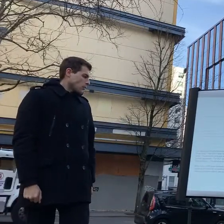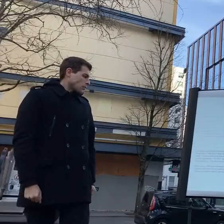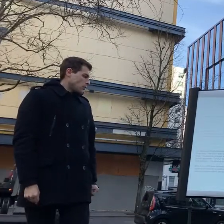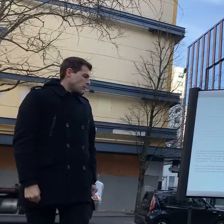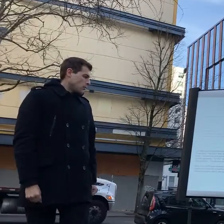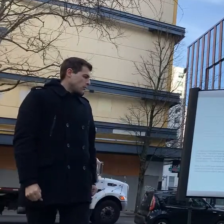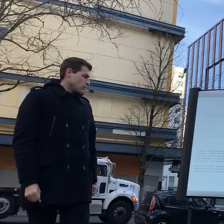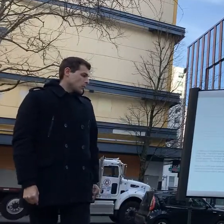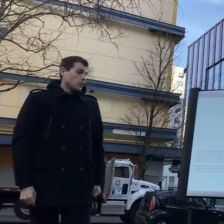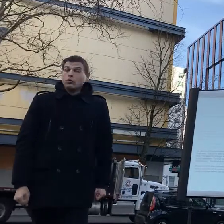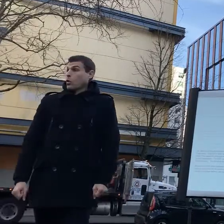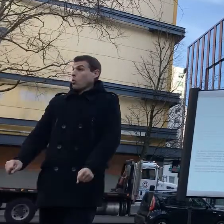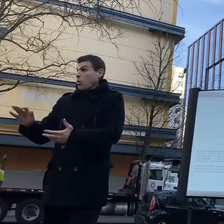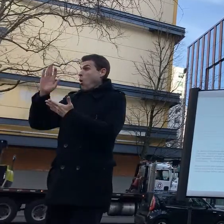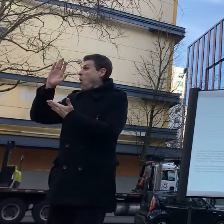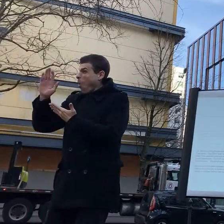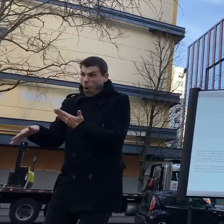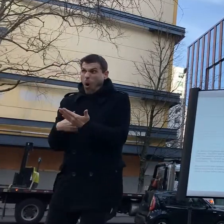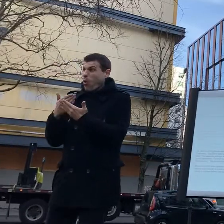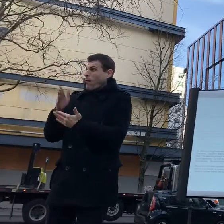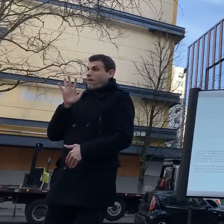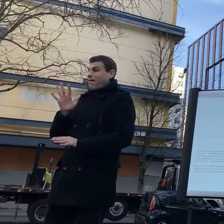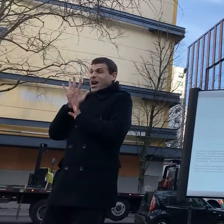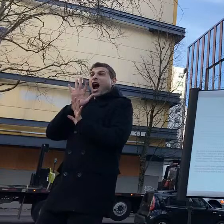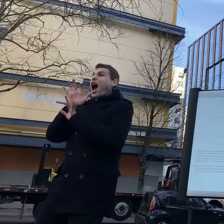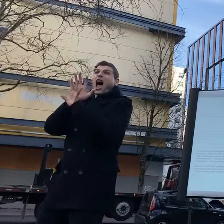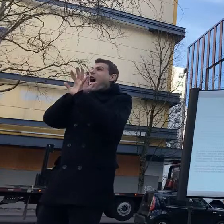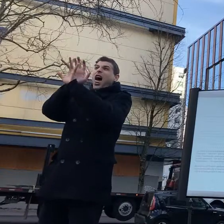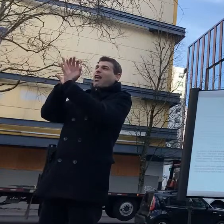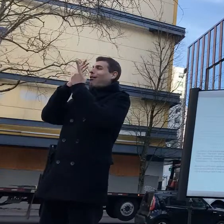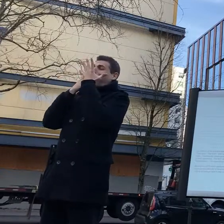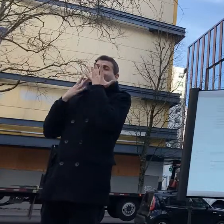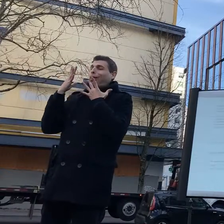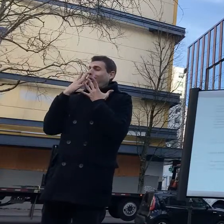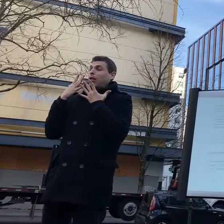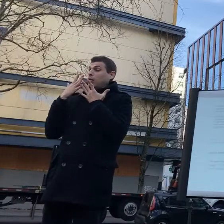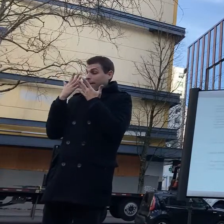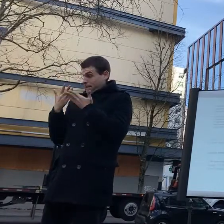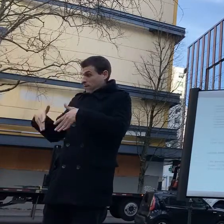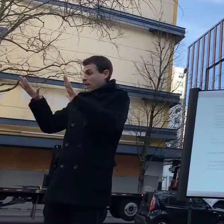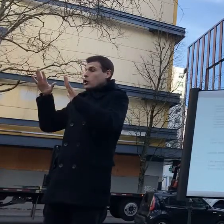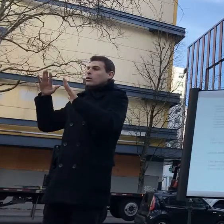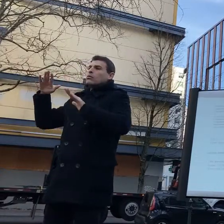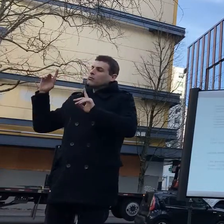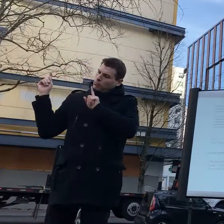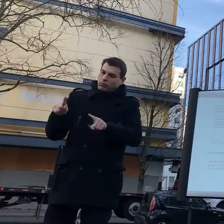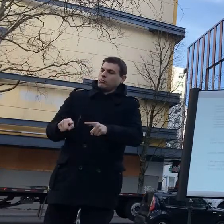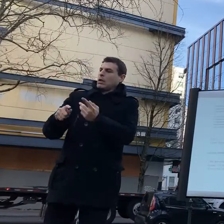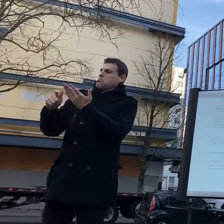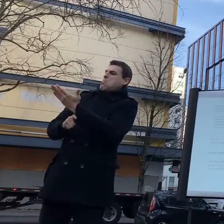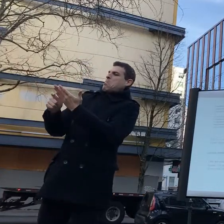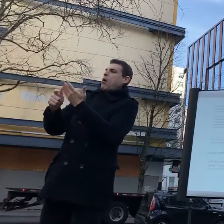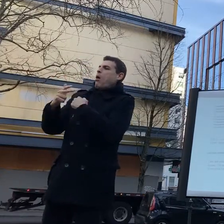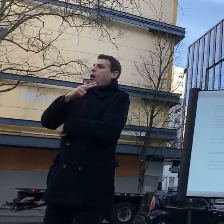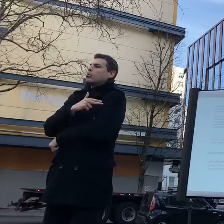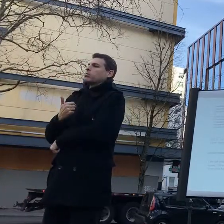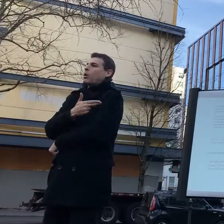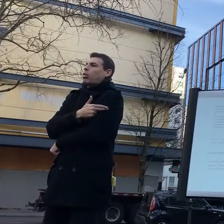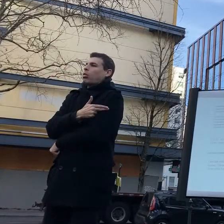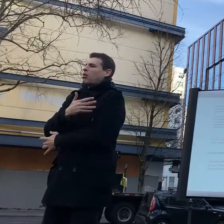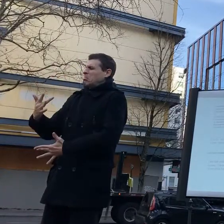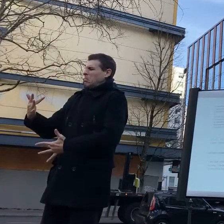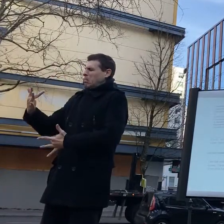heavy chest feeling right like these symptoms as i'm reading through this after action report are just